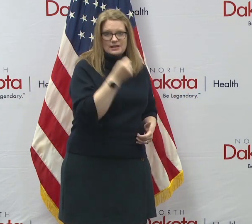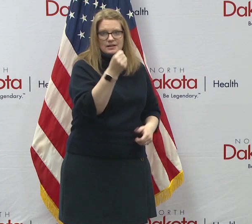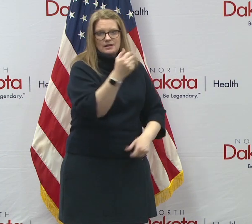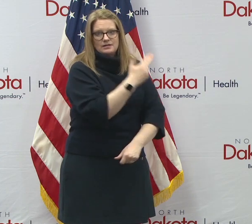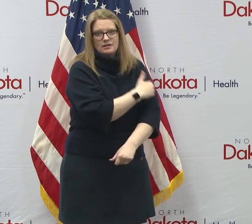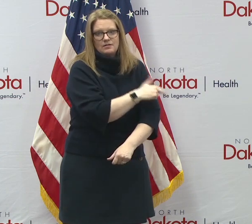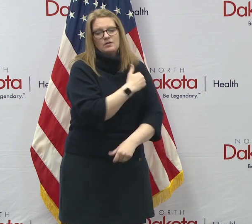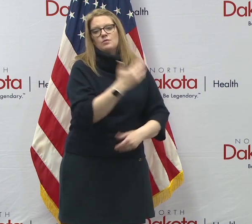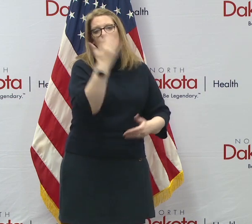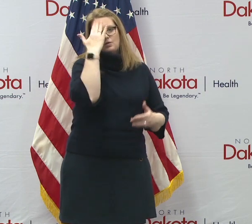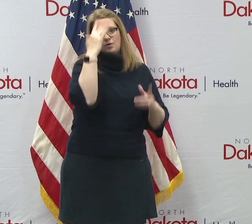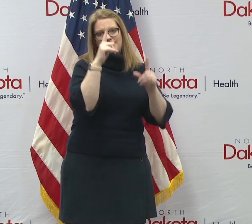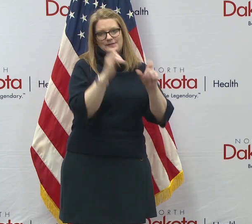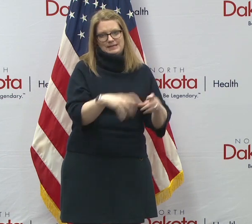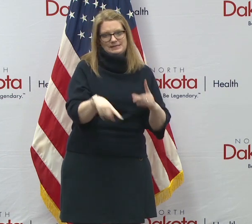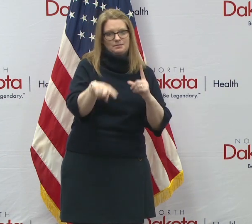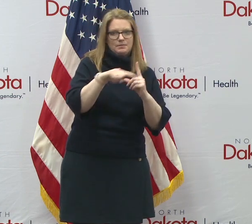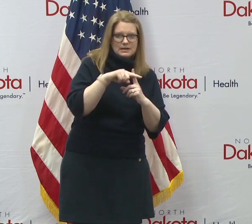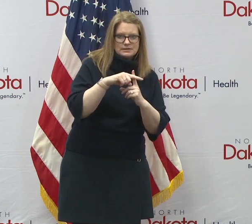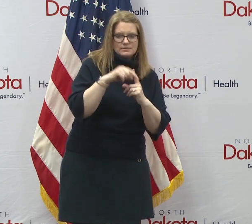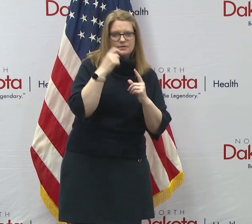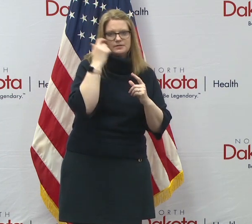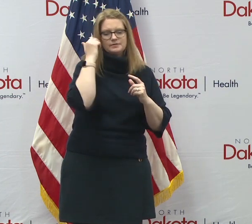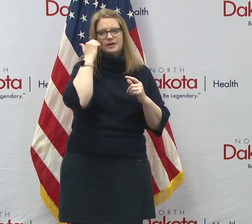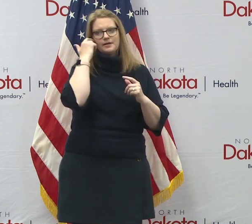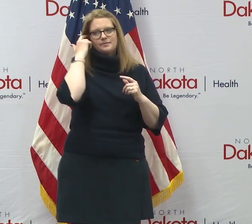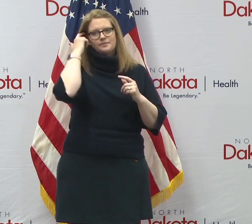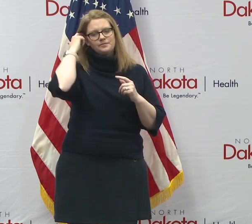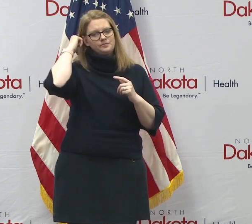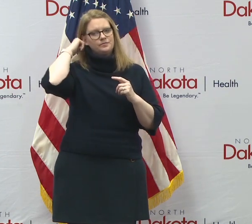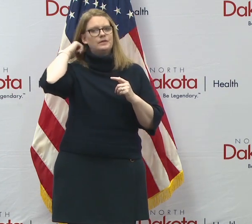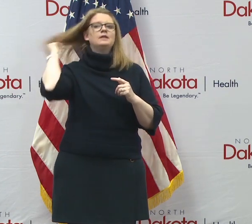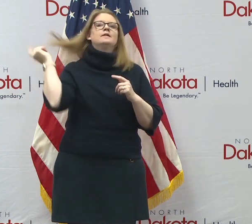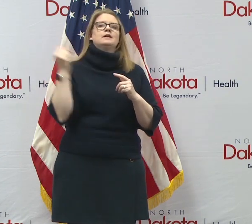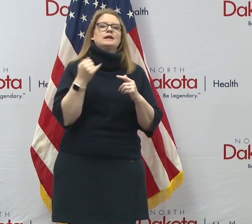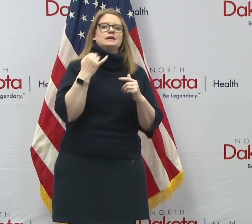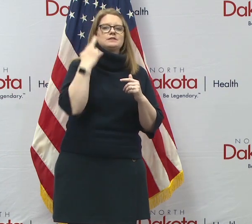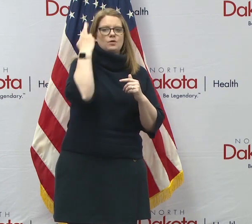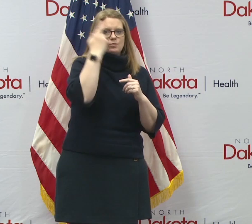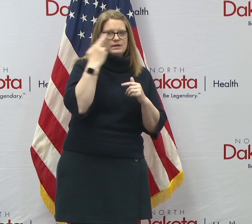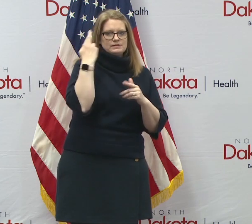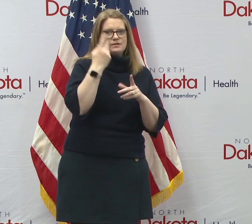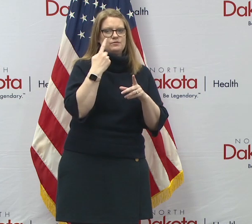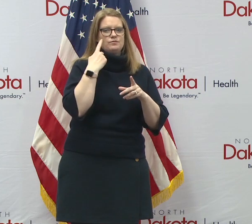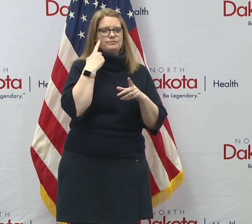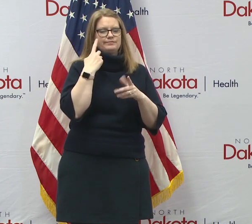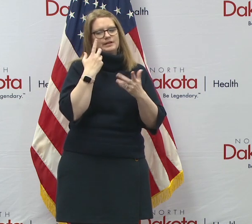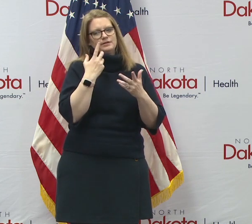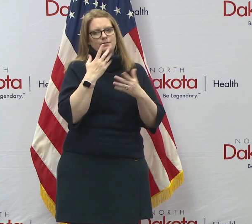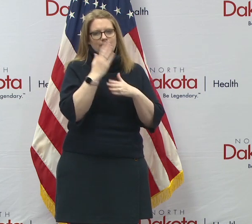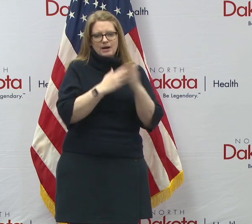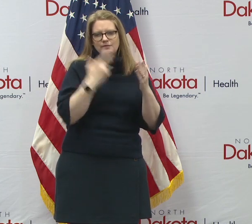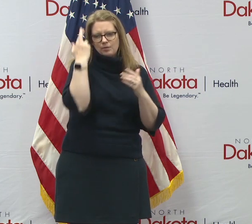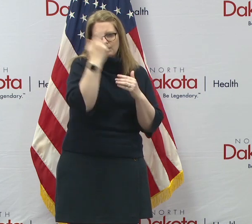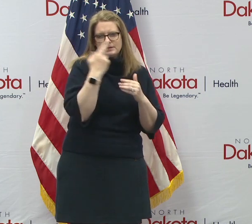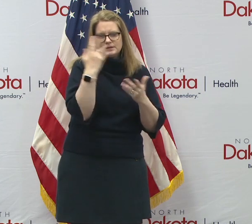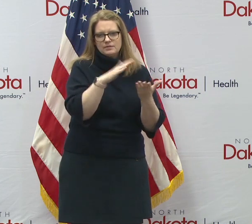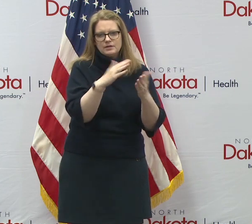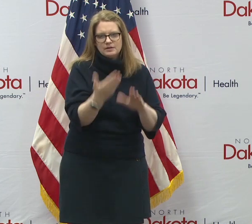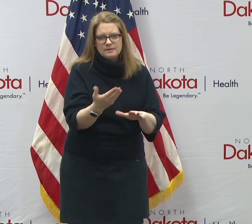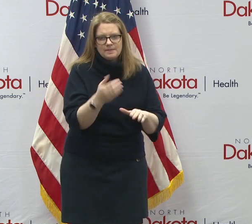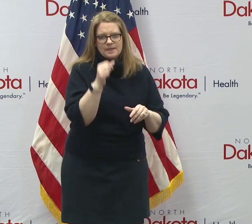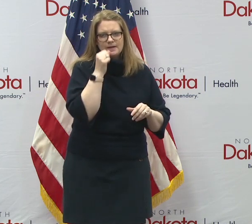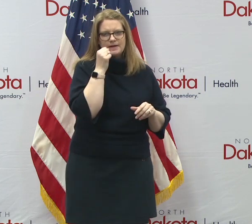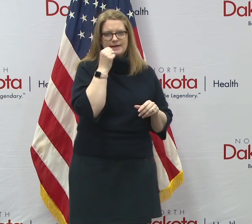they've tested positive and it's a, a byproduct of their illness, but they do have, um, other comorbidities